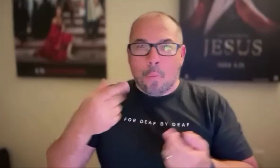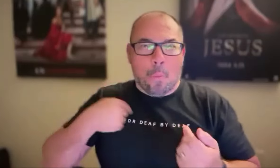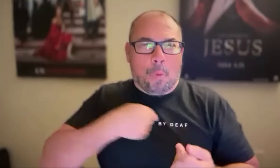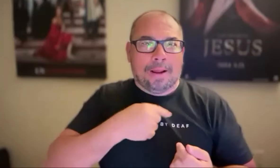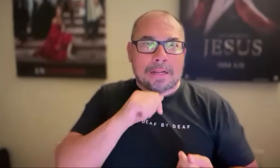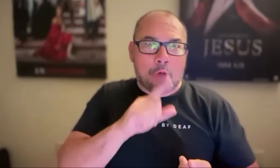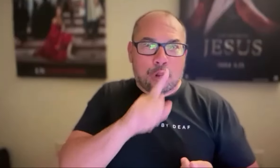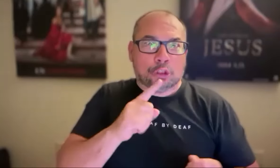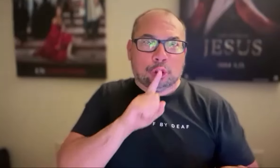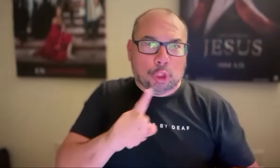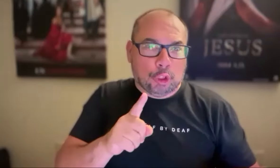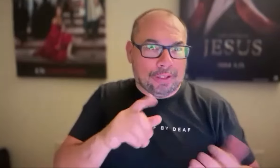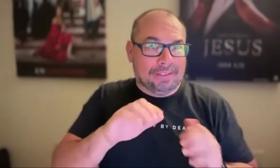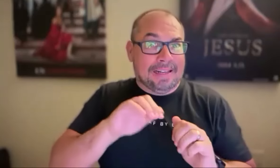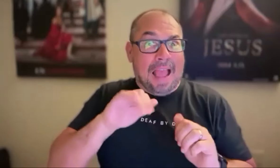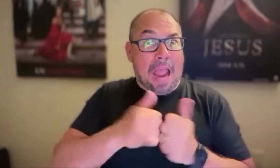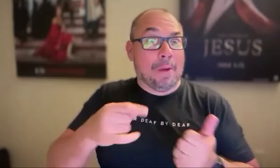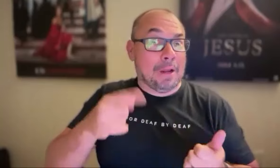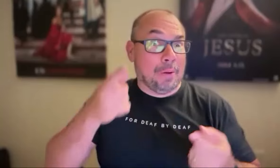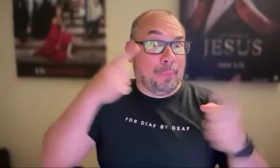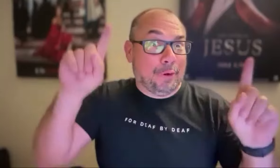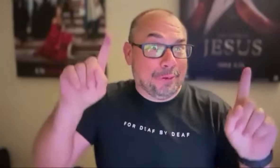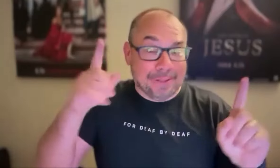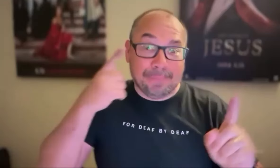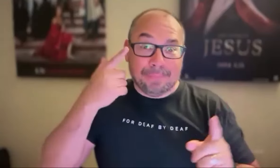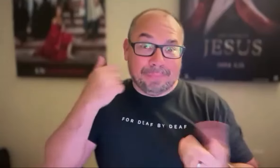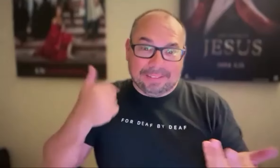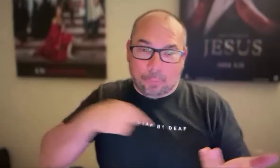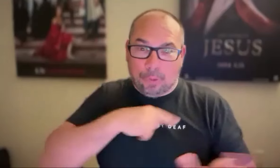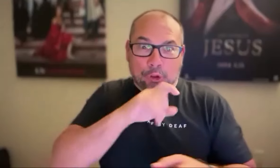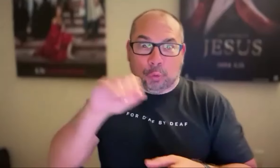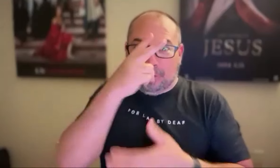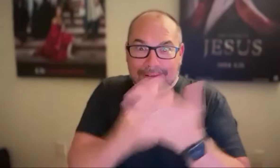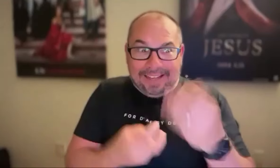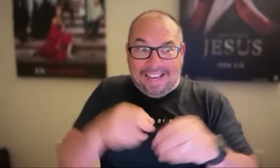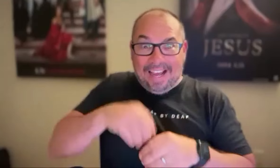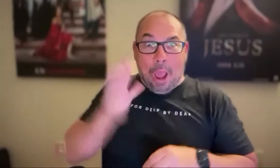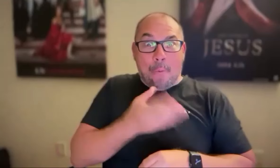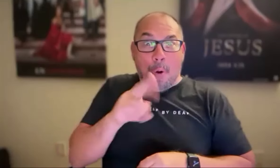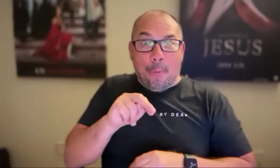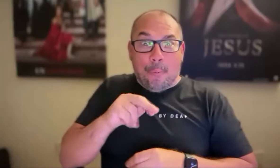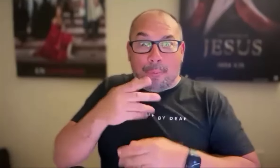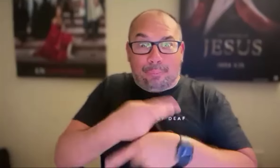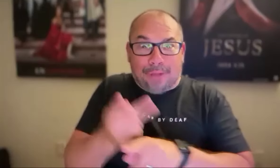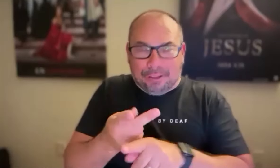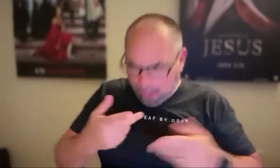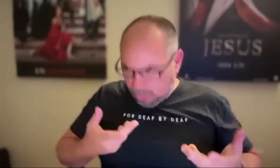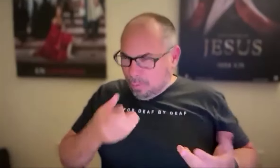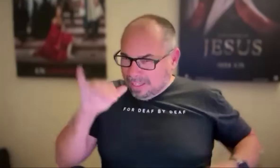those moments. We just weren't sure how it was going to work or whether it was going to work. I mean, you know, when you get so deep